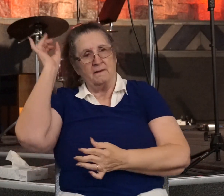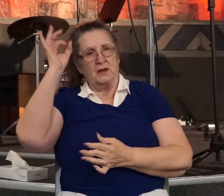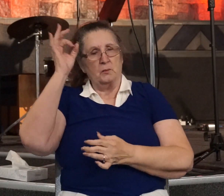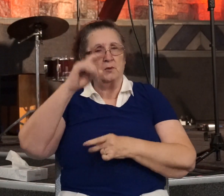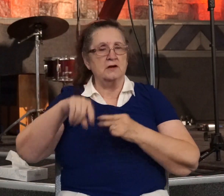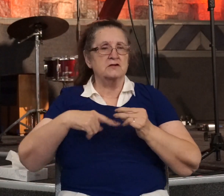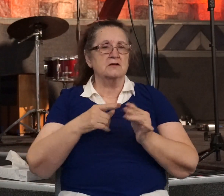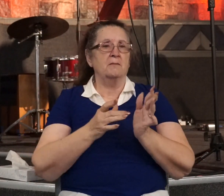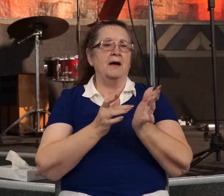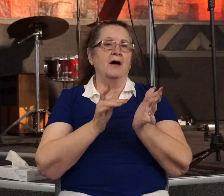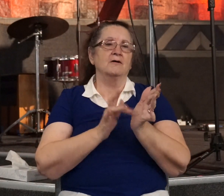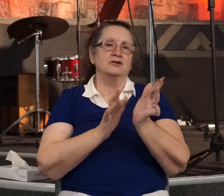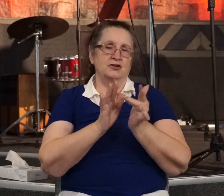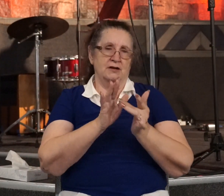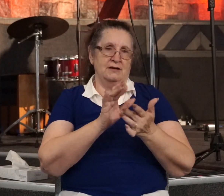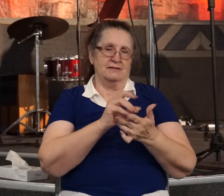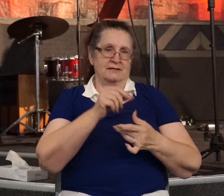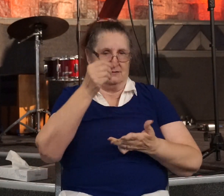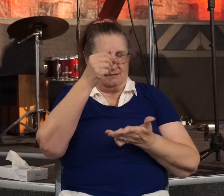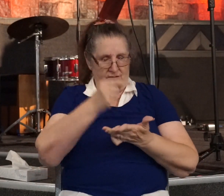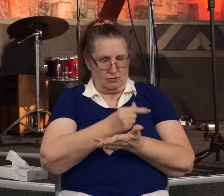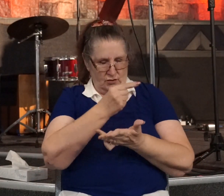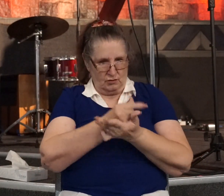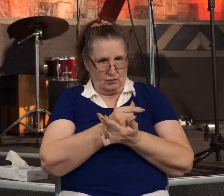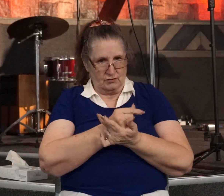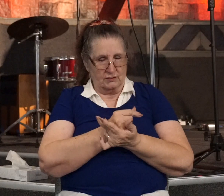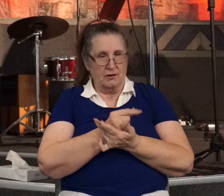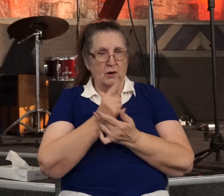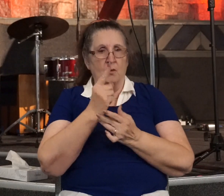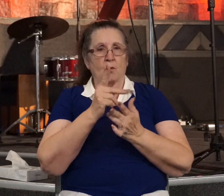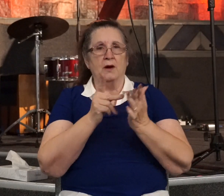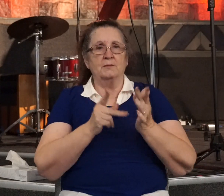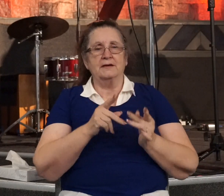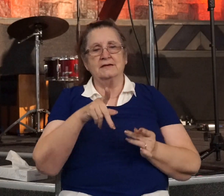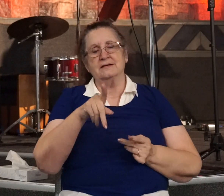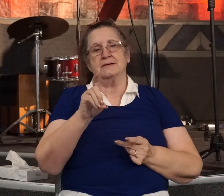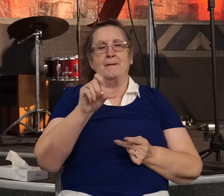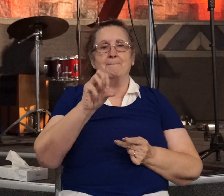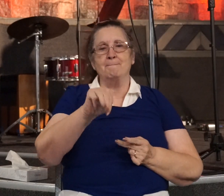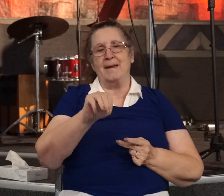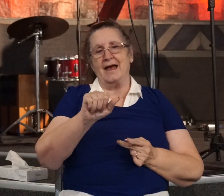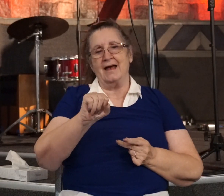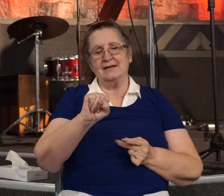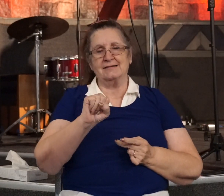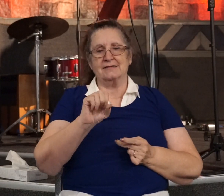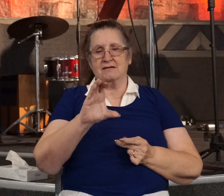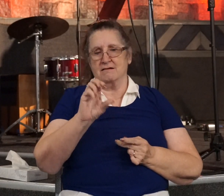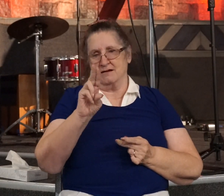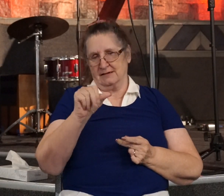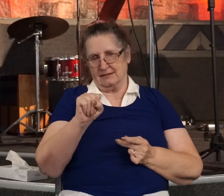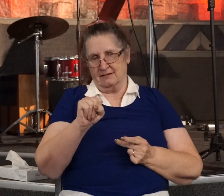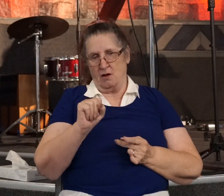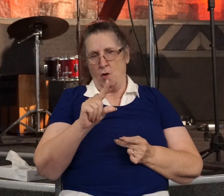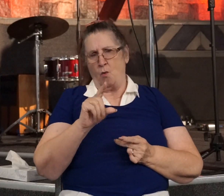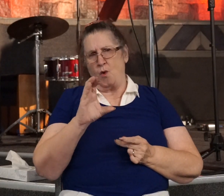And one of these areas was a place called Damascus, which was around 100 miles or so